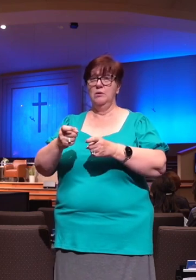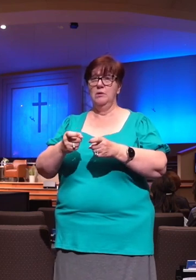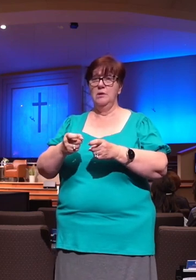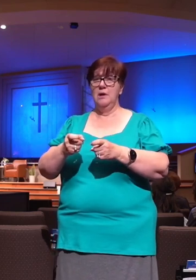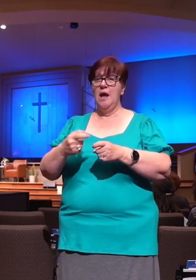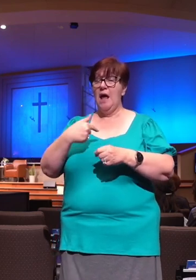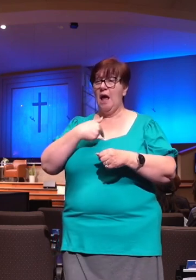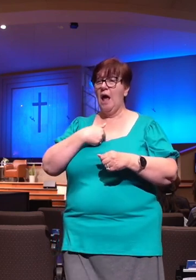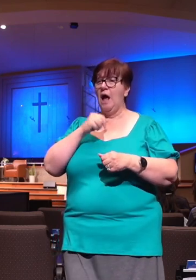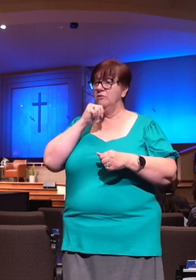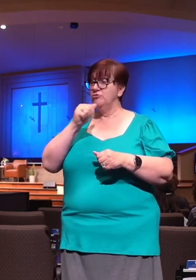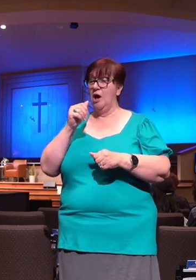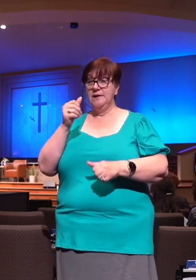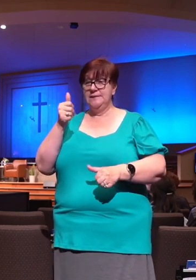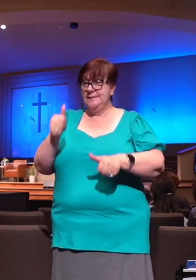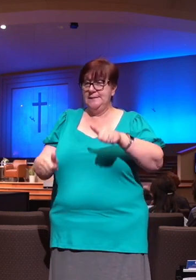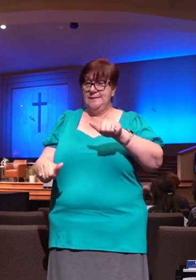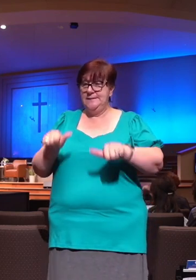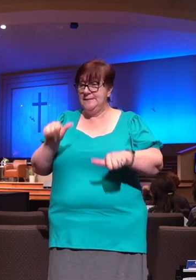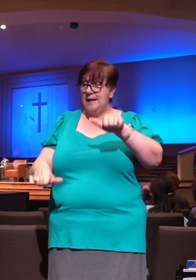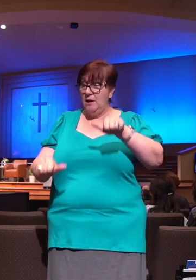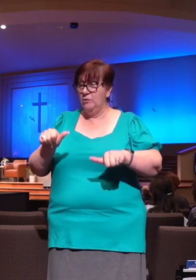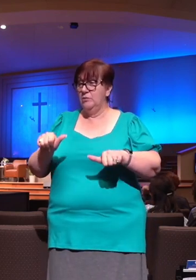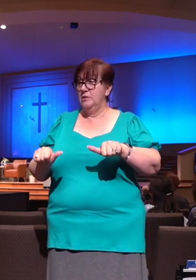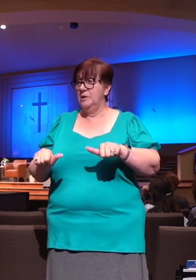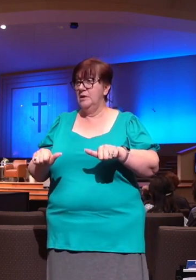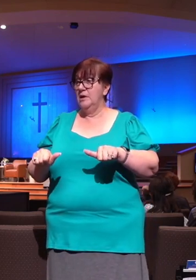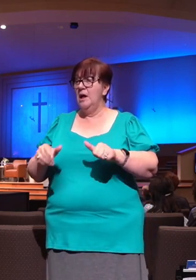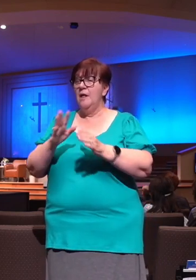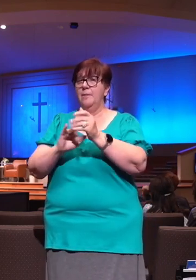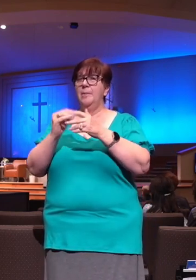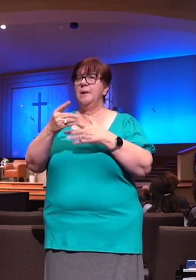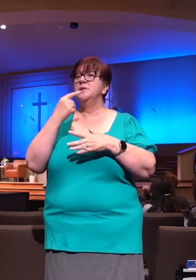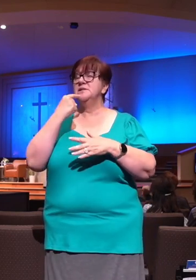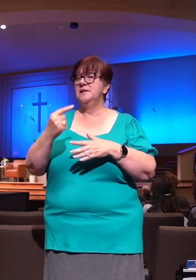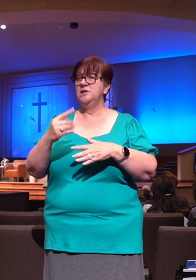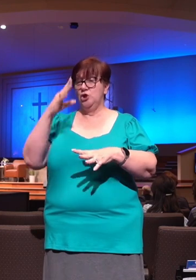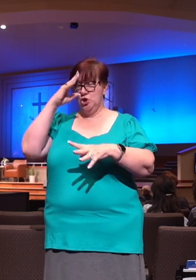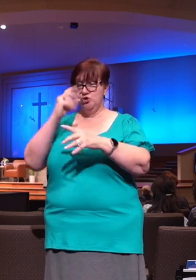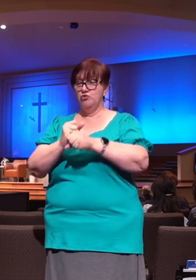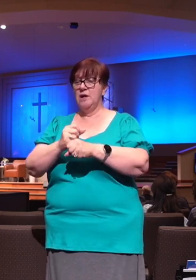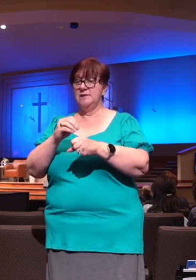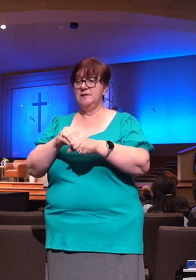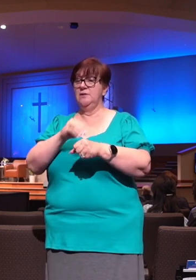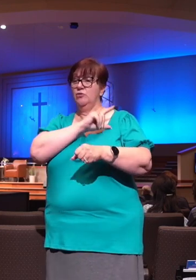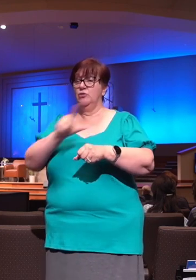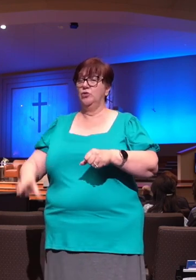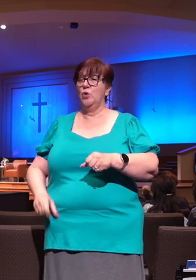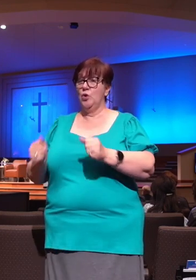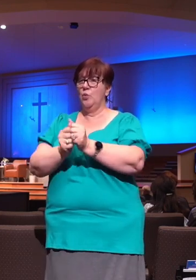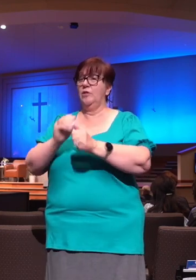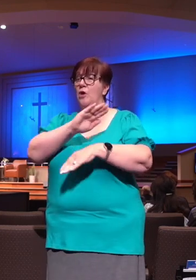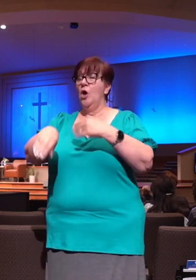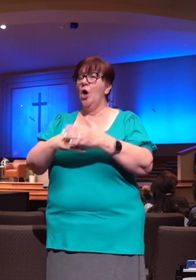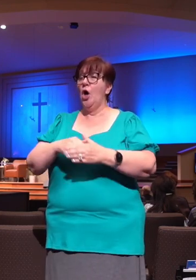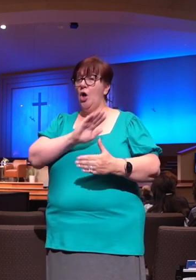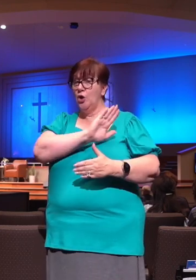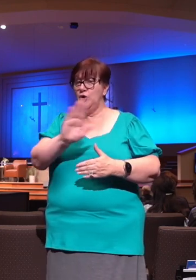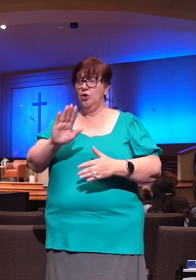and so I will not doubt. The Bible says, Trust in the Lord with all thine heart, and lean not unto thine own understandings. In all thy ways acknowledge him, and